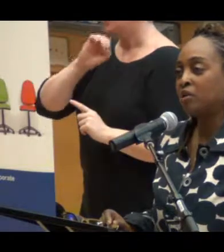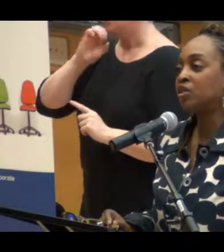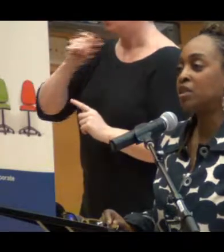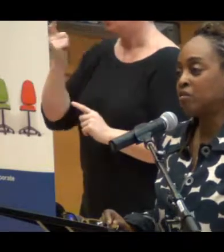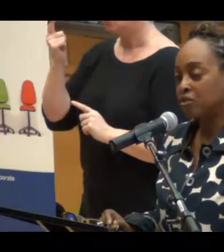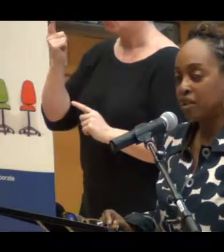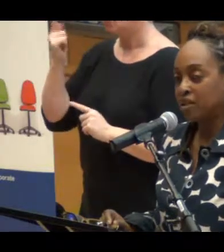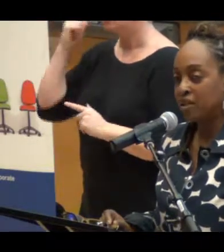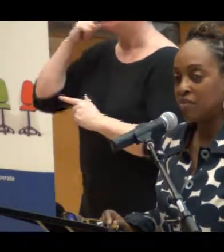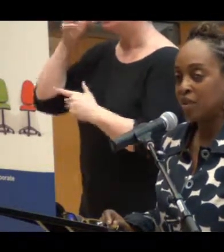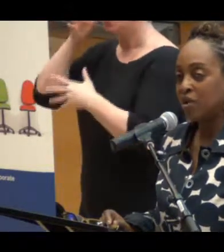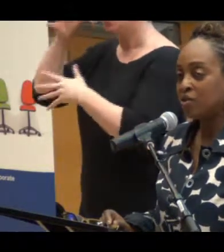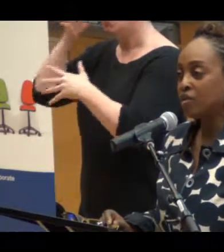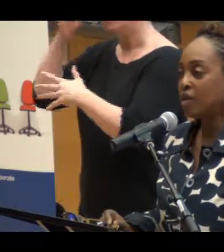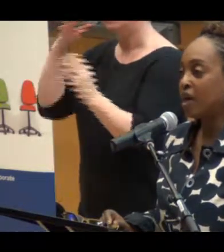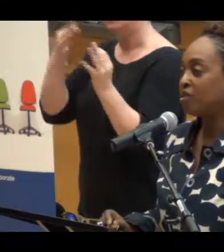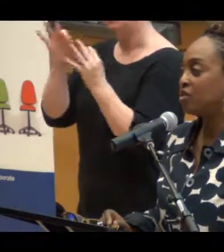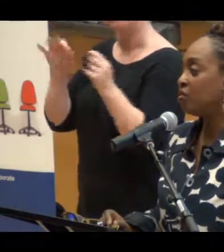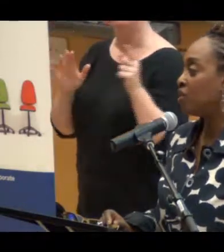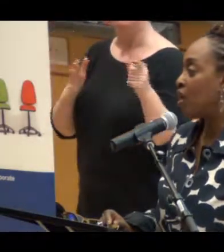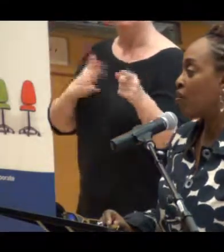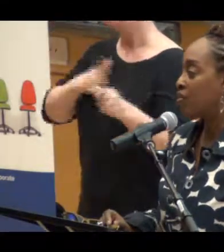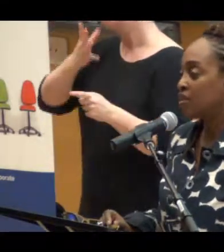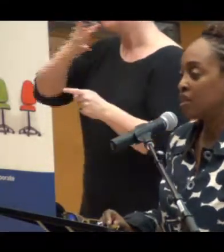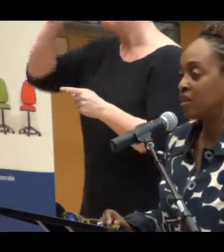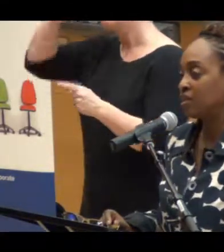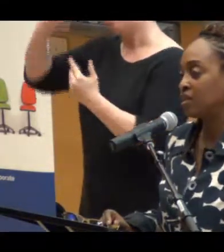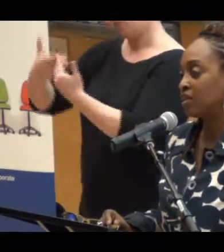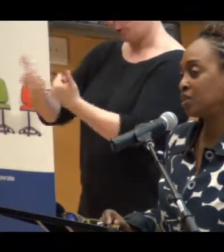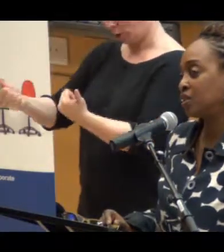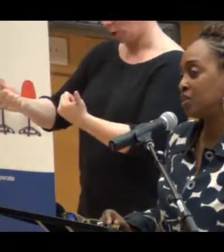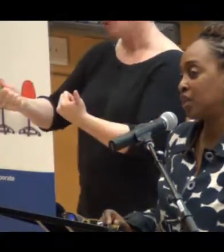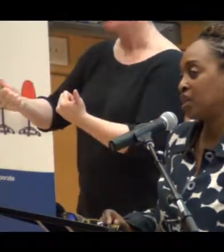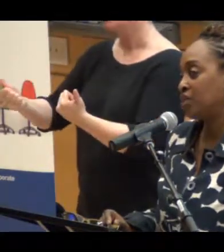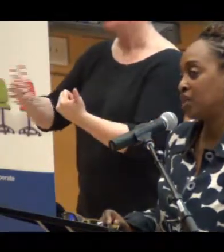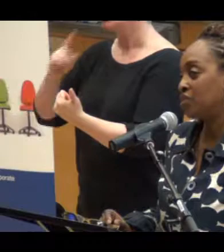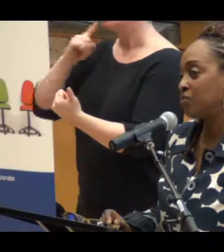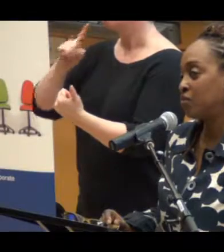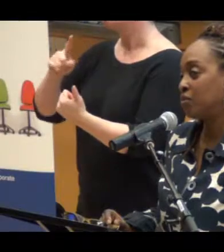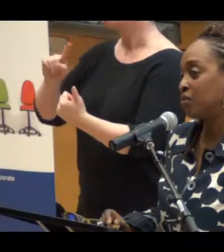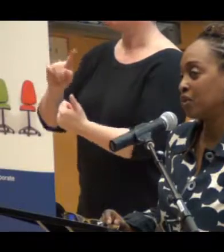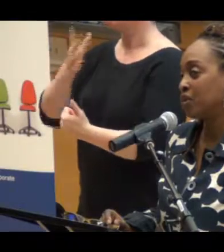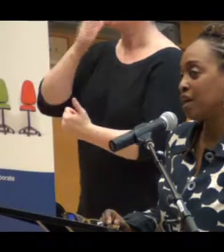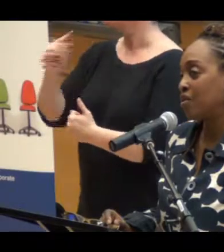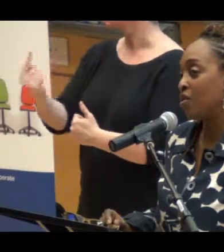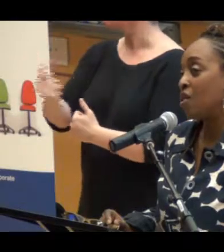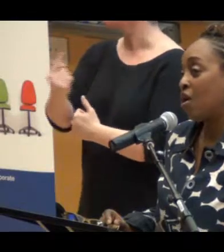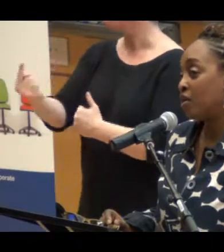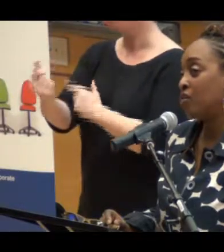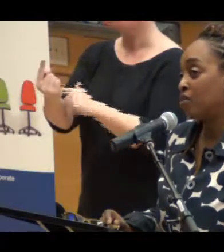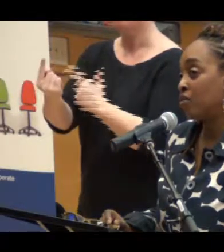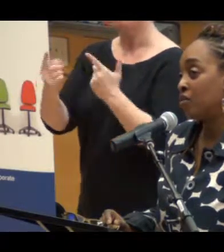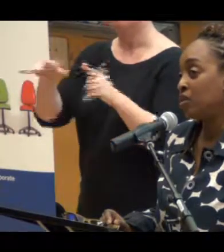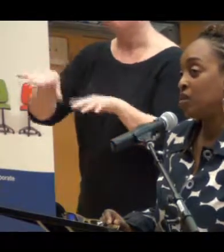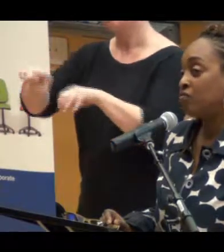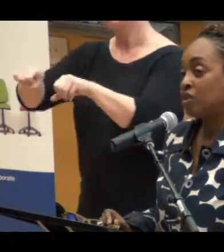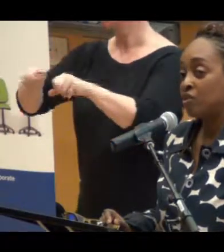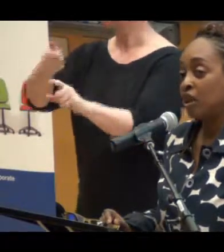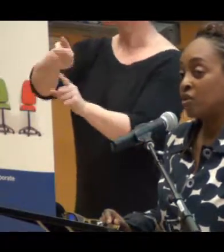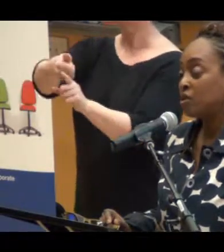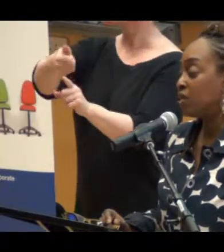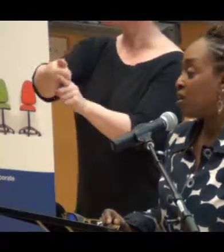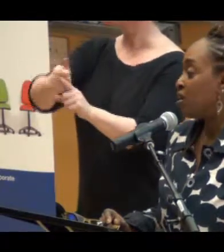parents separated and my mother had to do a lot of the things that Skills for Change does for new immigrants now on her own.